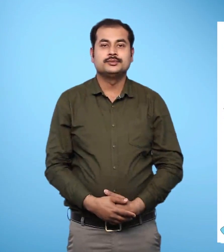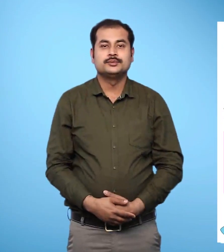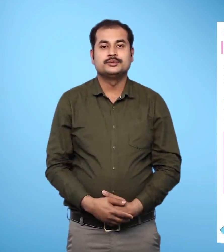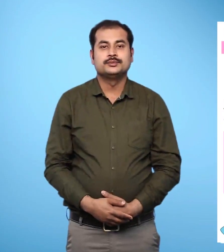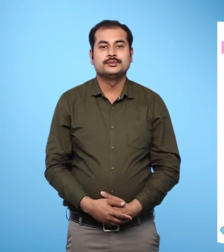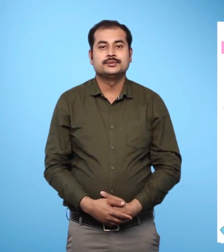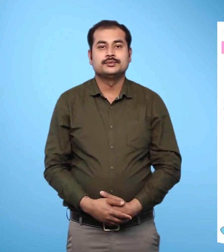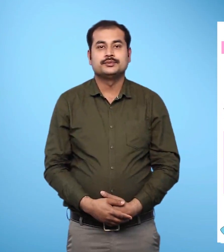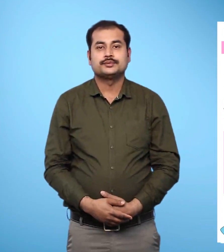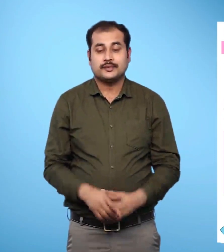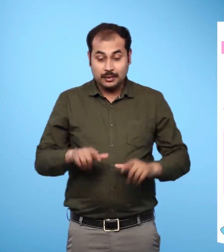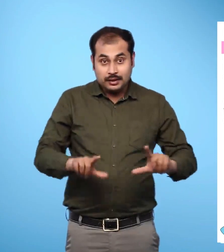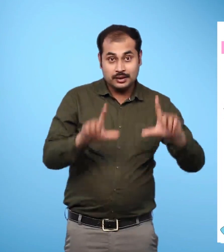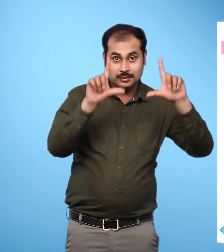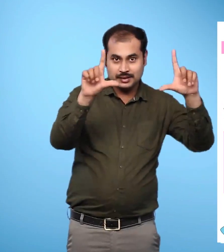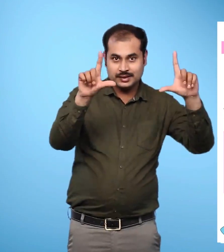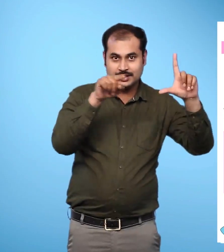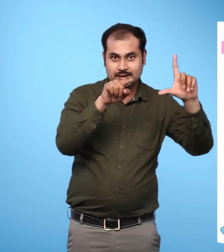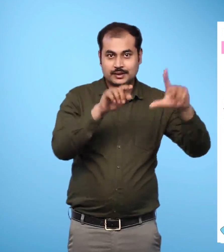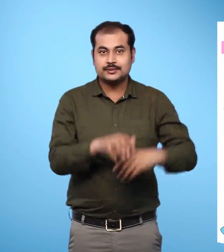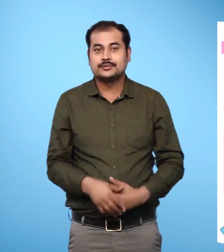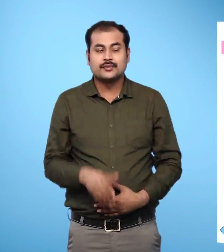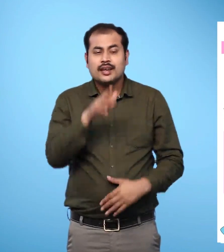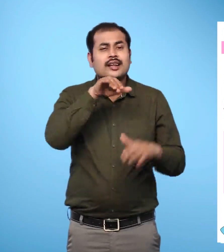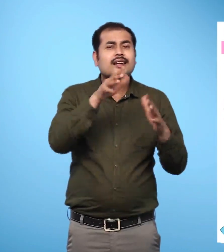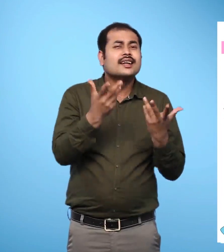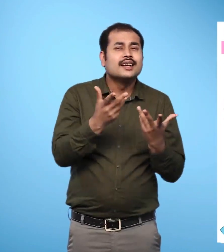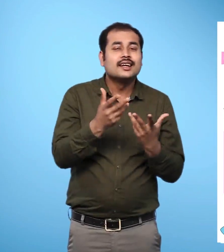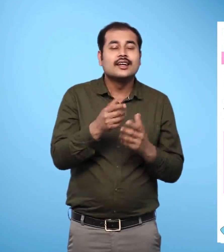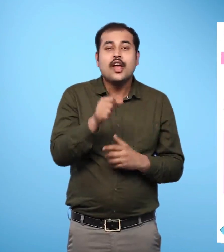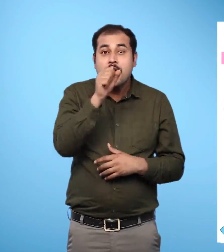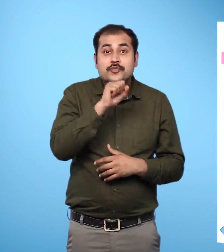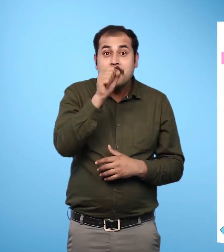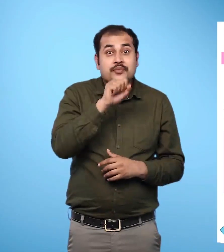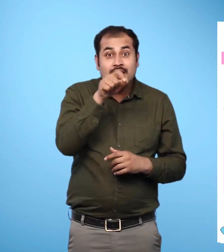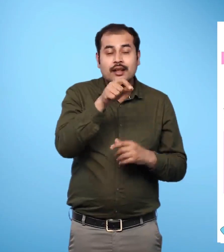Part 1 picture shows more than 10 ice cream cones.